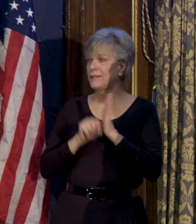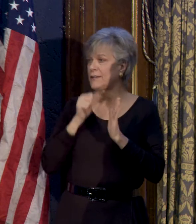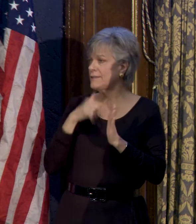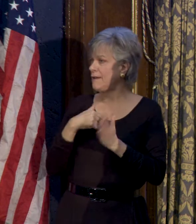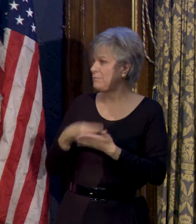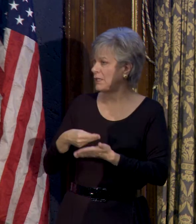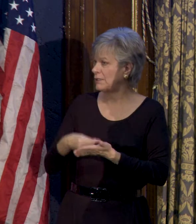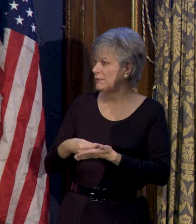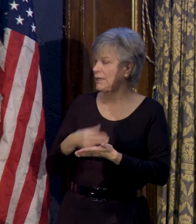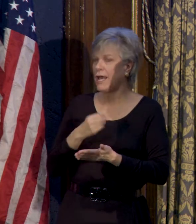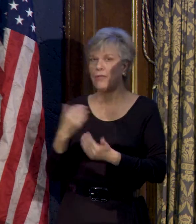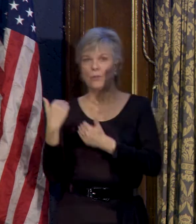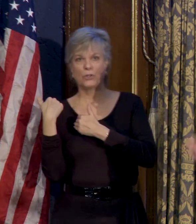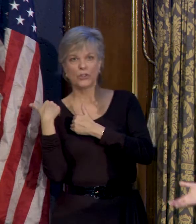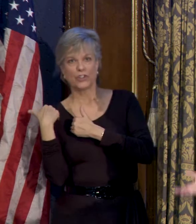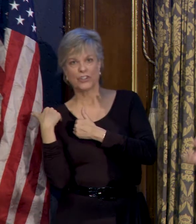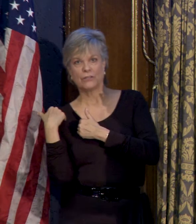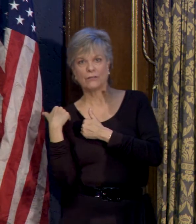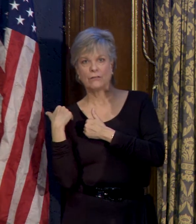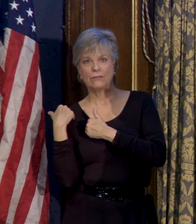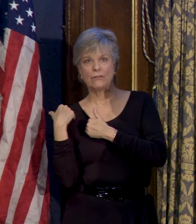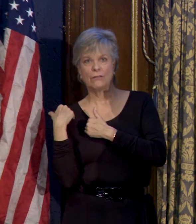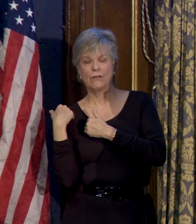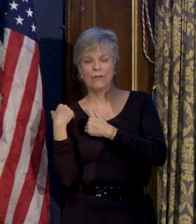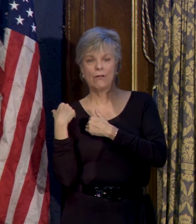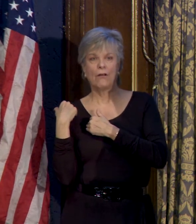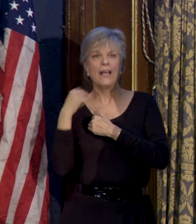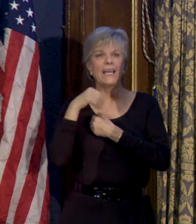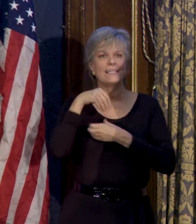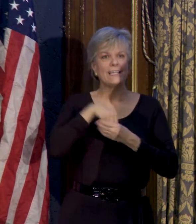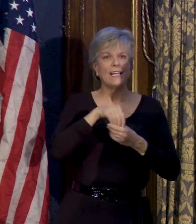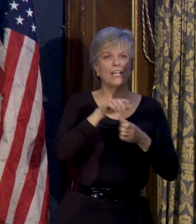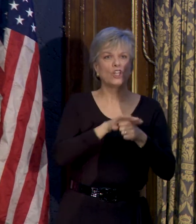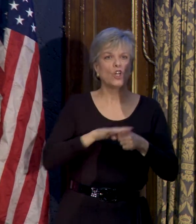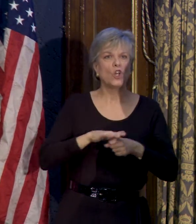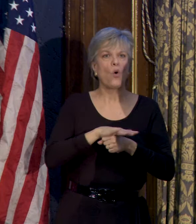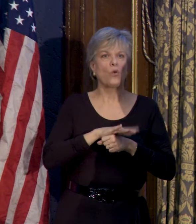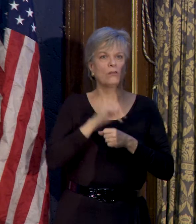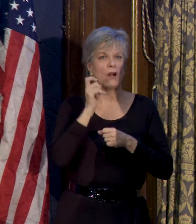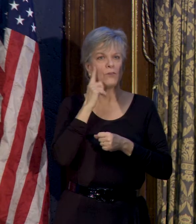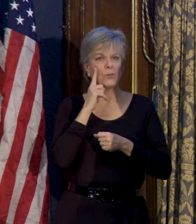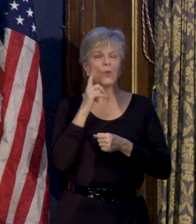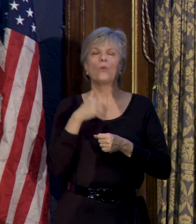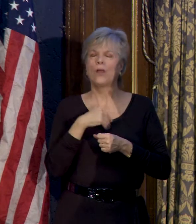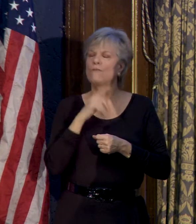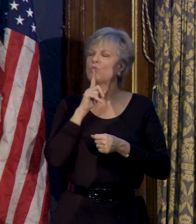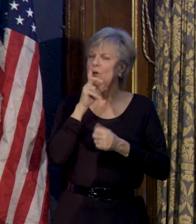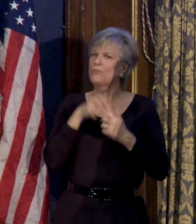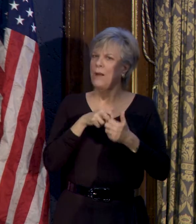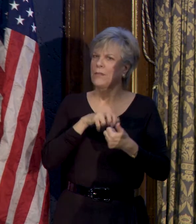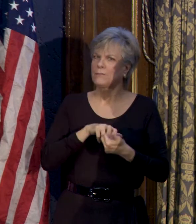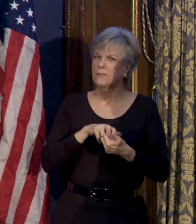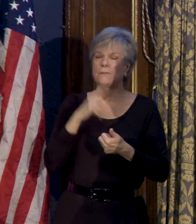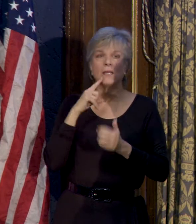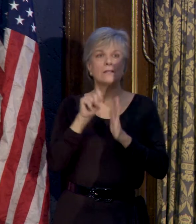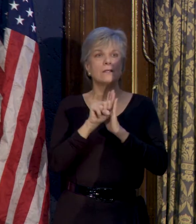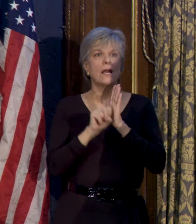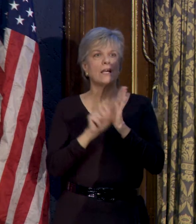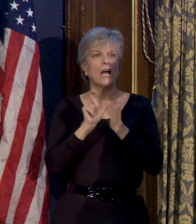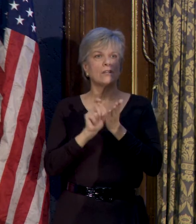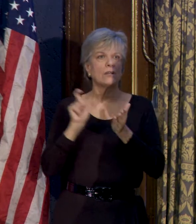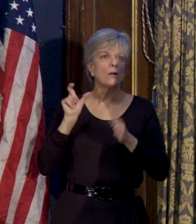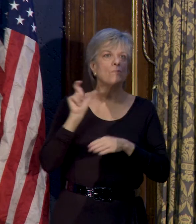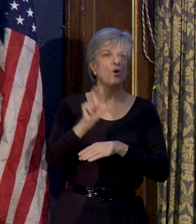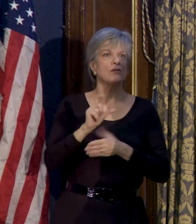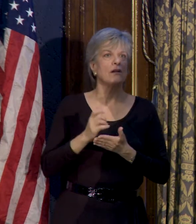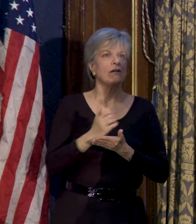and the burden trickles down to local units of government, we have real challenges. Because the state can impose an income tax